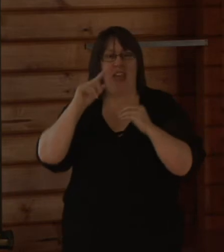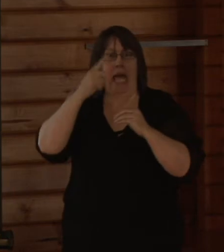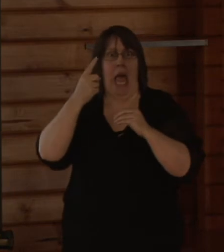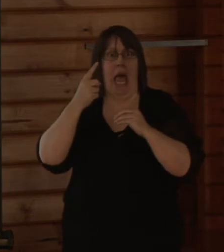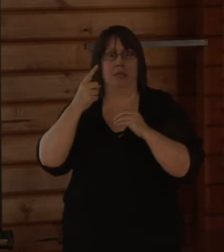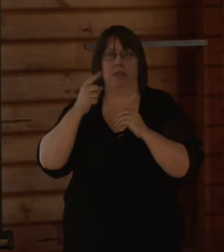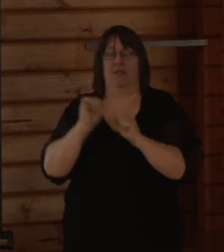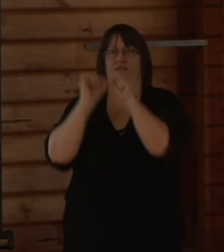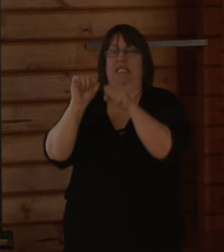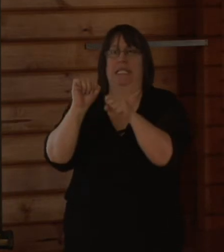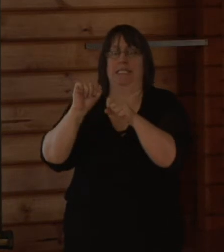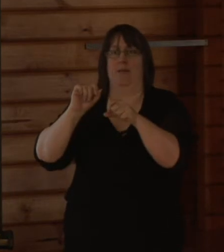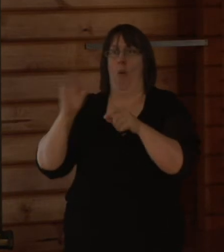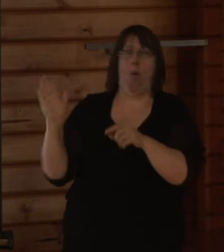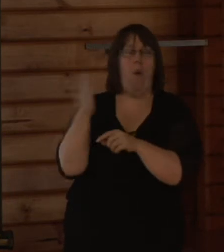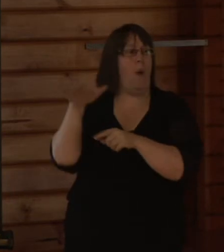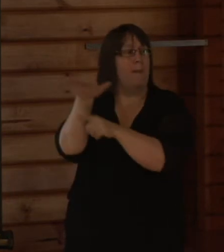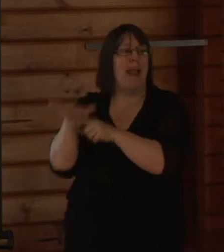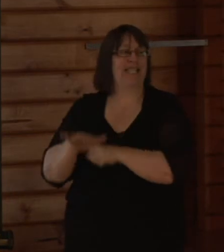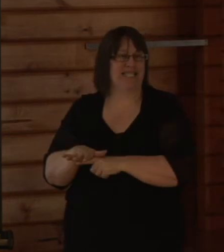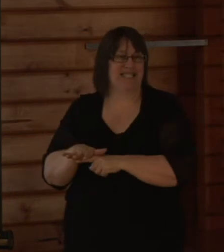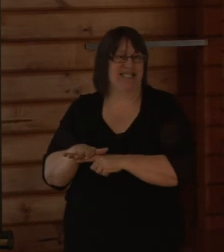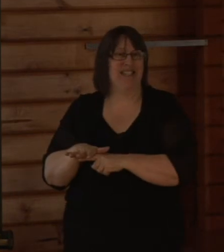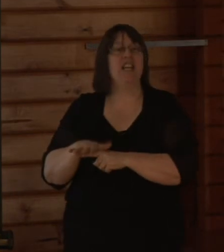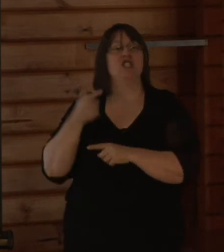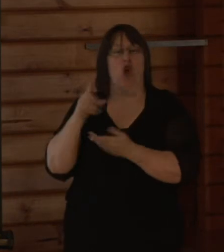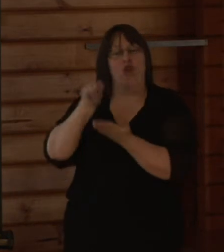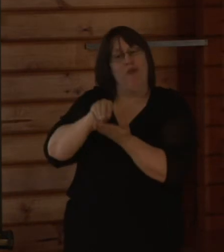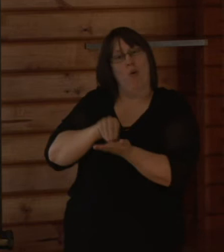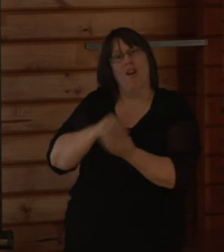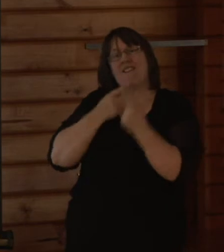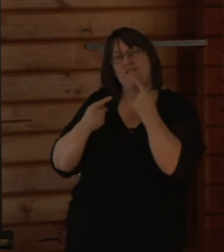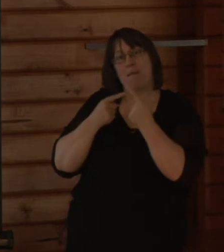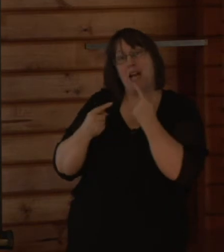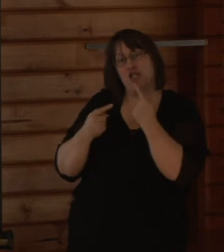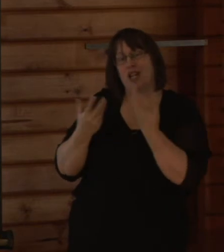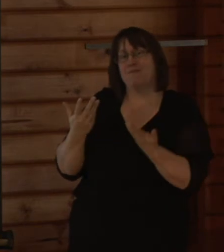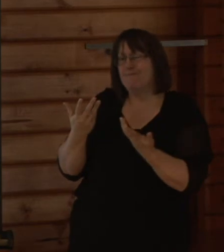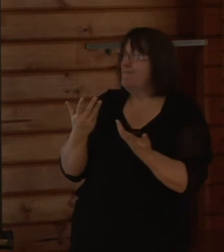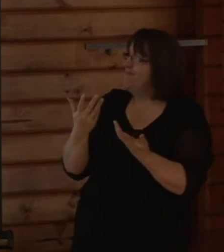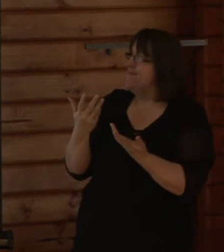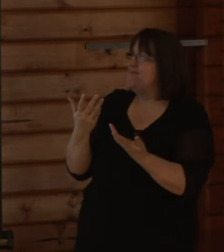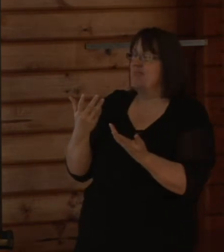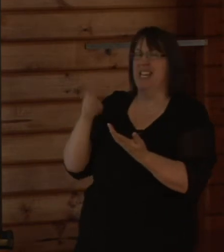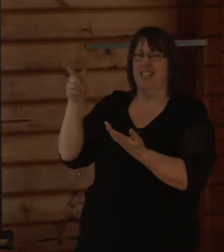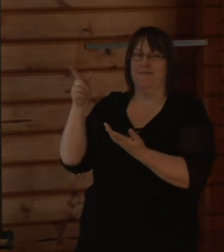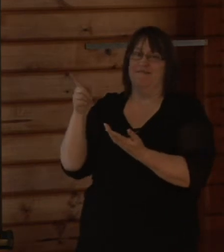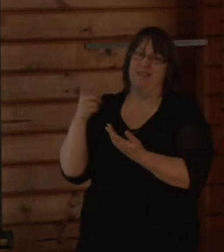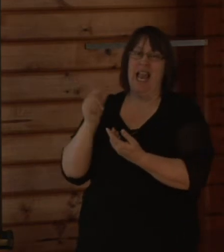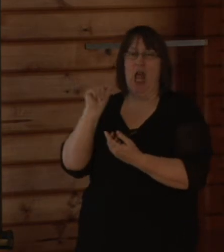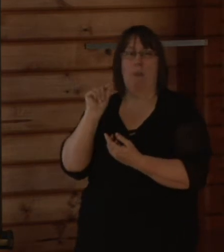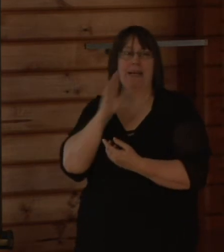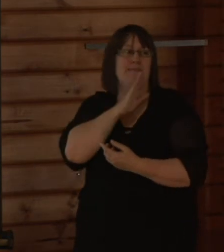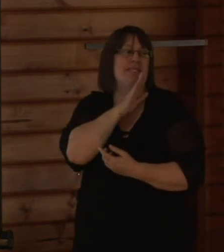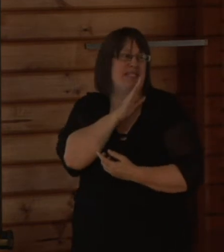in some locations and couldn't be everywhere. So the absence of flooding in the observed figure here